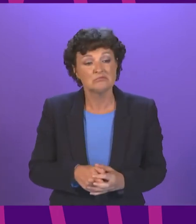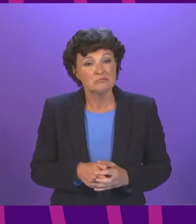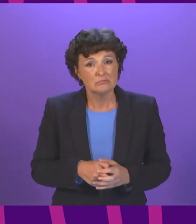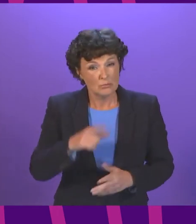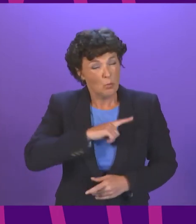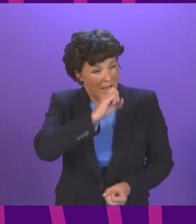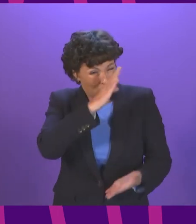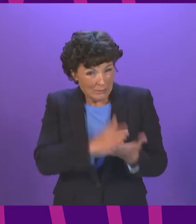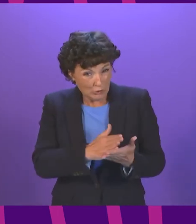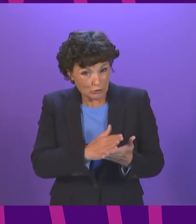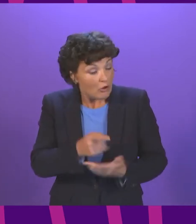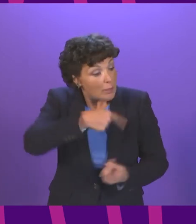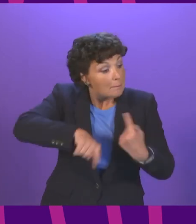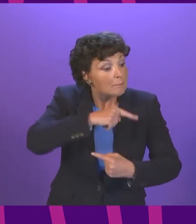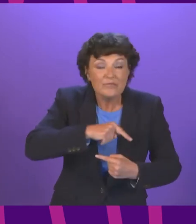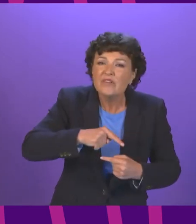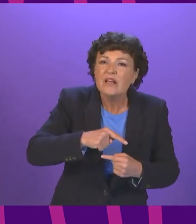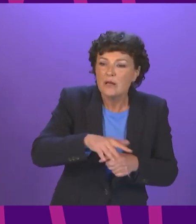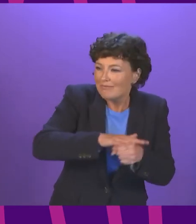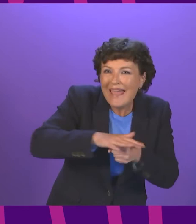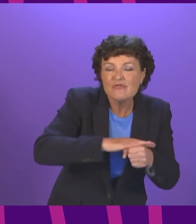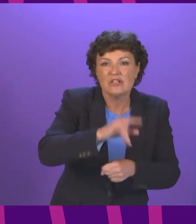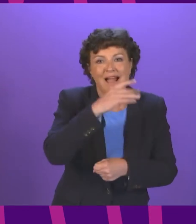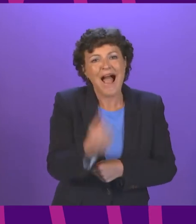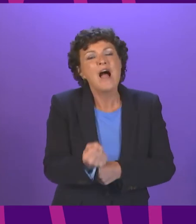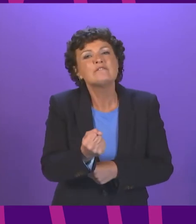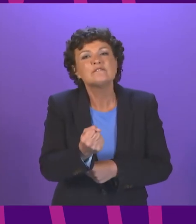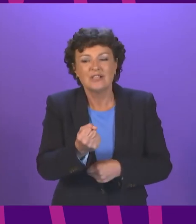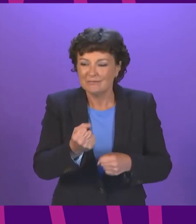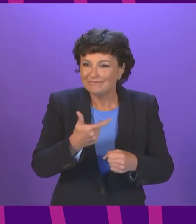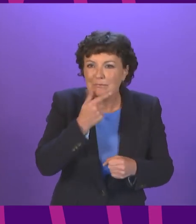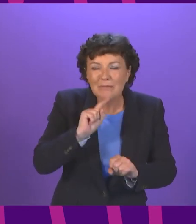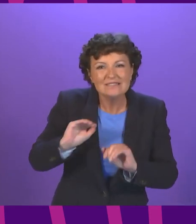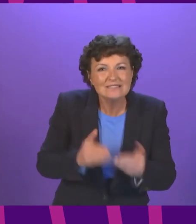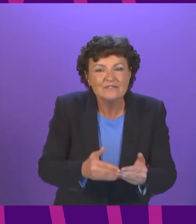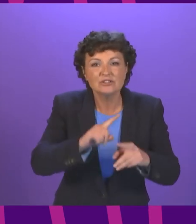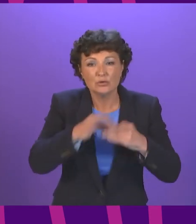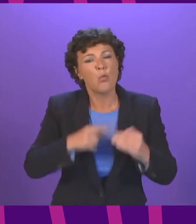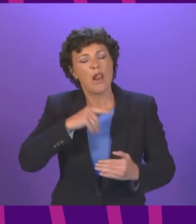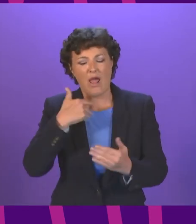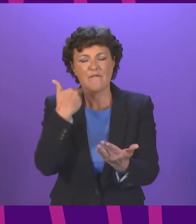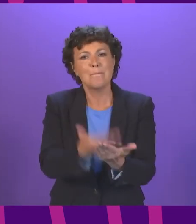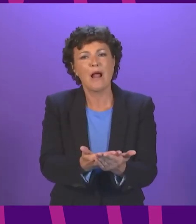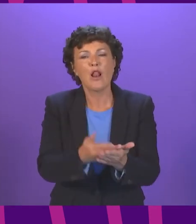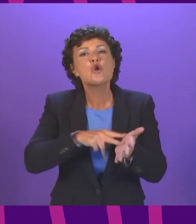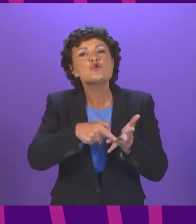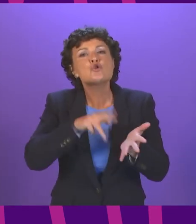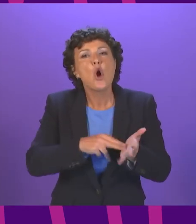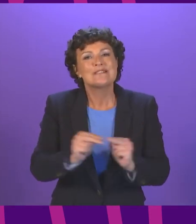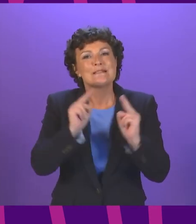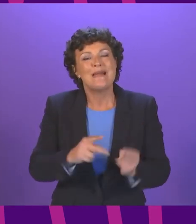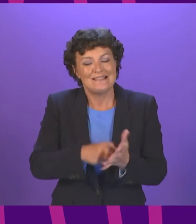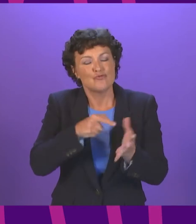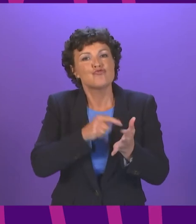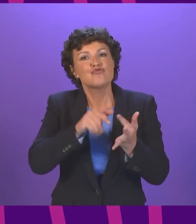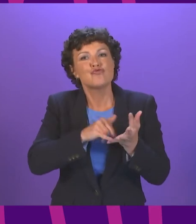support the most affected sectors, we will introduce the Non-Domestic Rates COVID-19 Appeals Bill to prevent inappropriate use of the